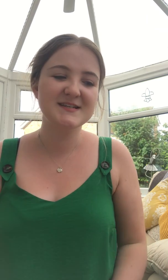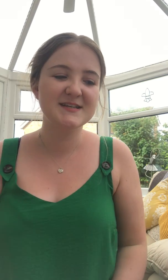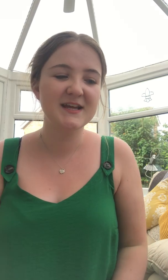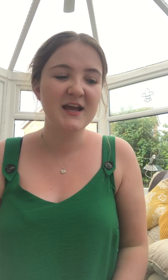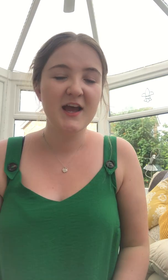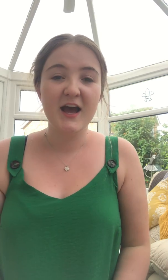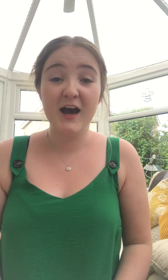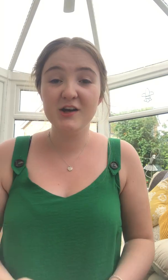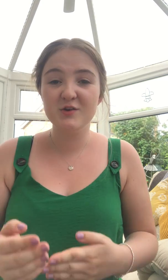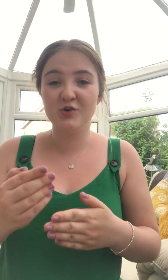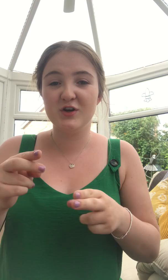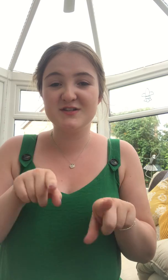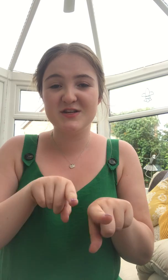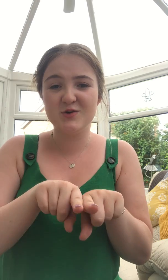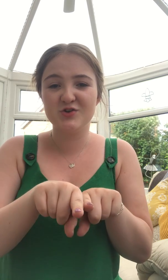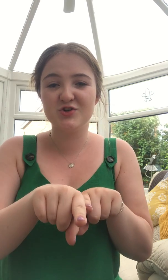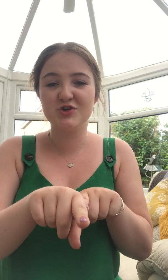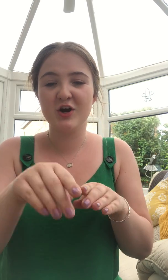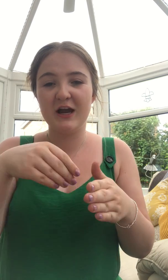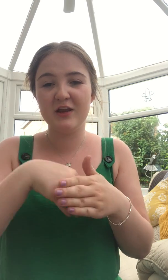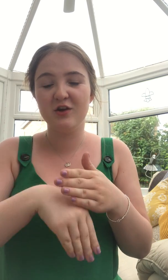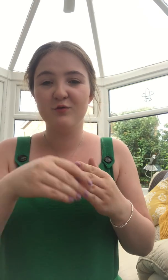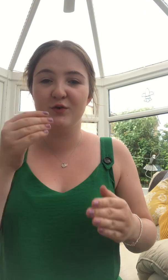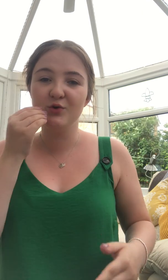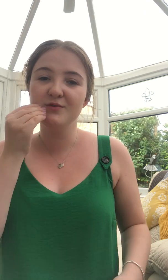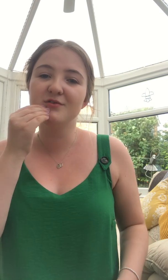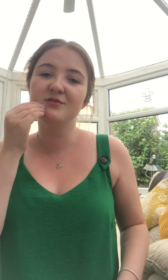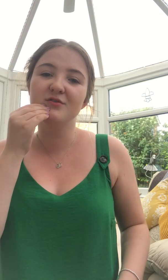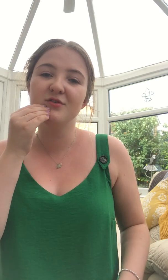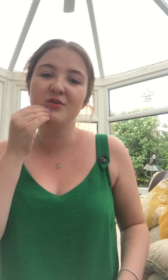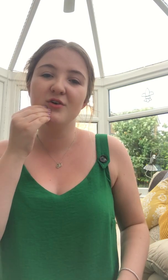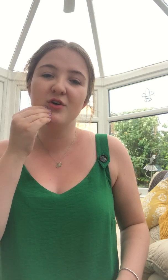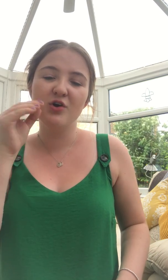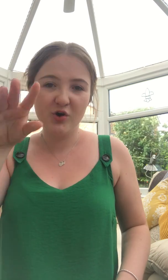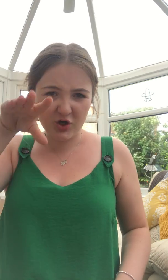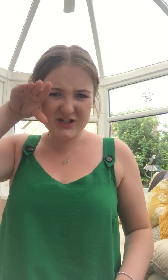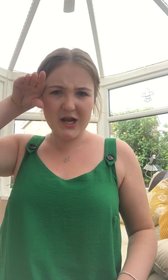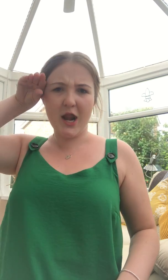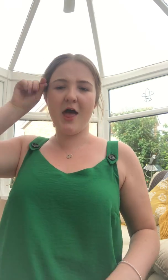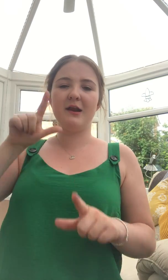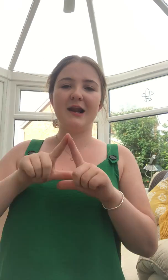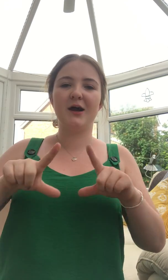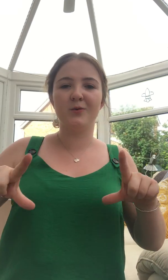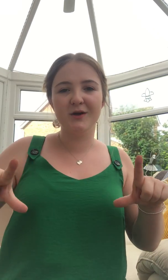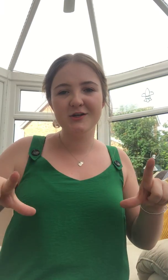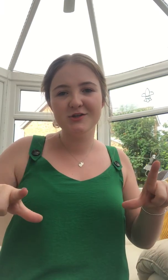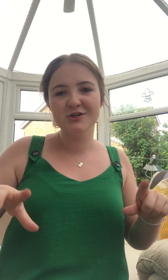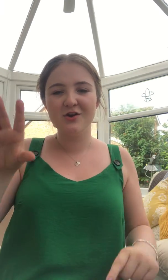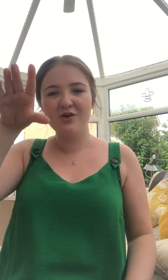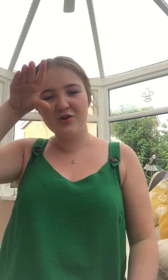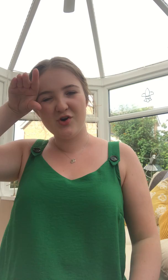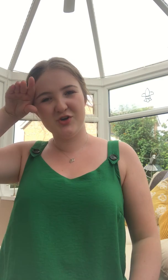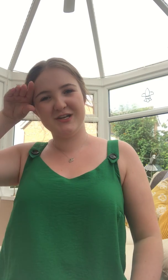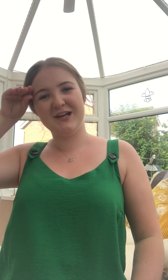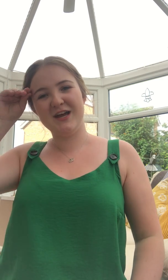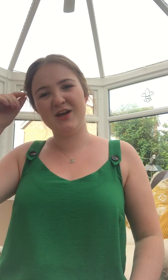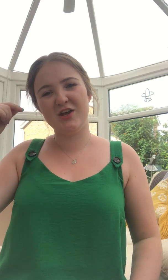are you going so you can try new foods or to learn a language or to learn